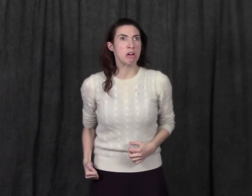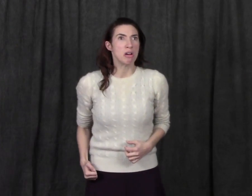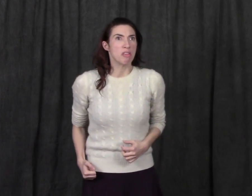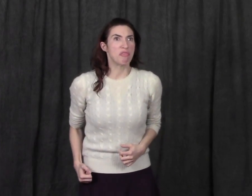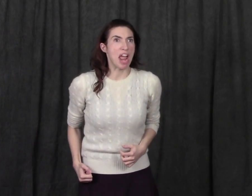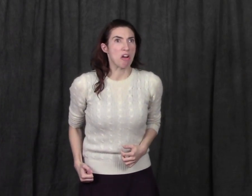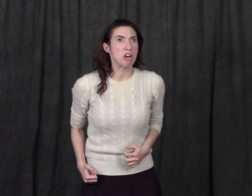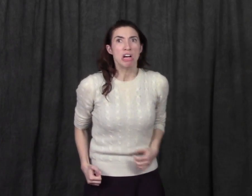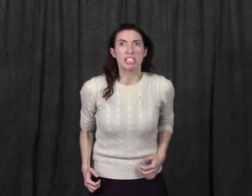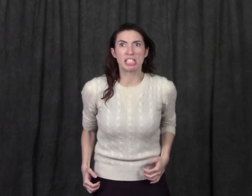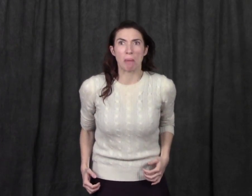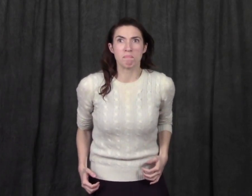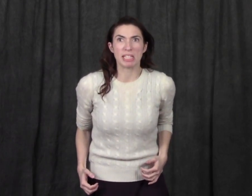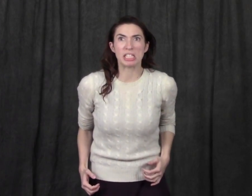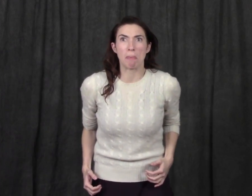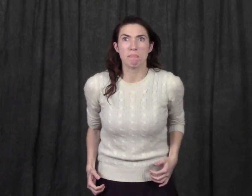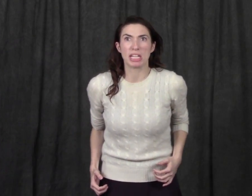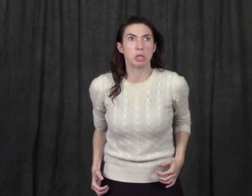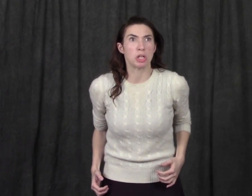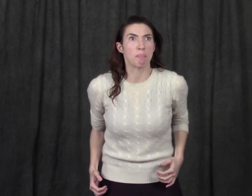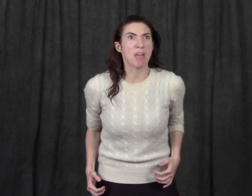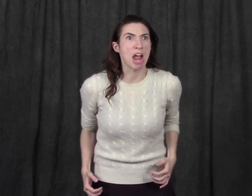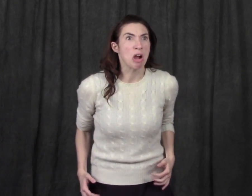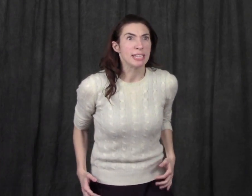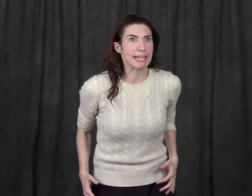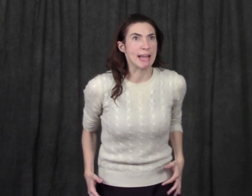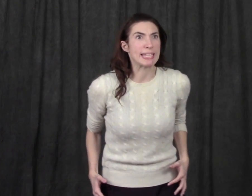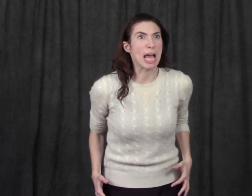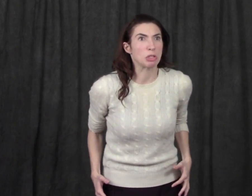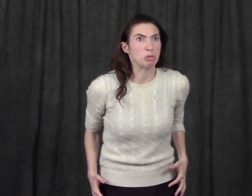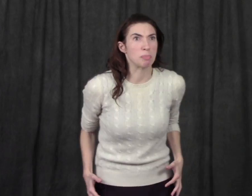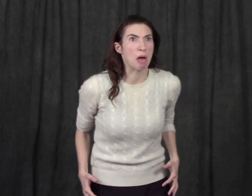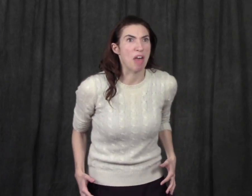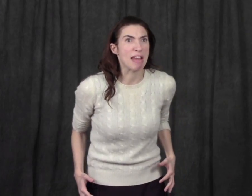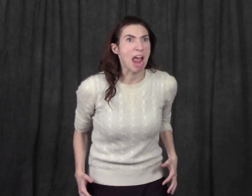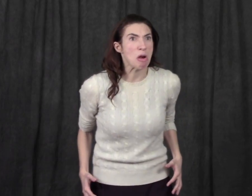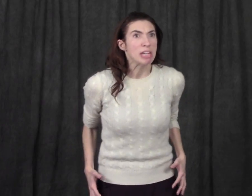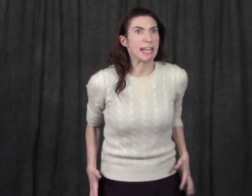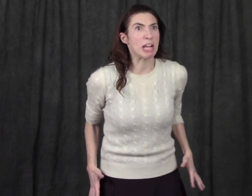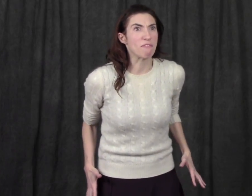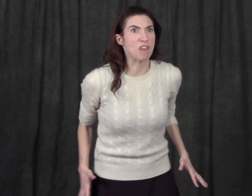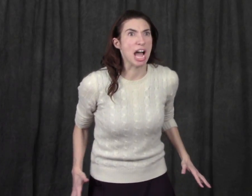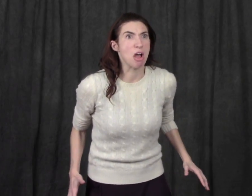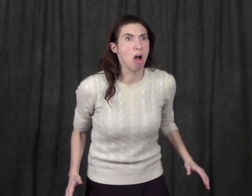There, there, somebody, somebody, look up there, didn't I tell you, smell that air, said young fire.